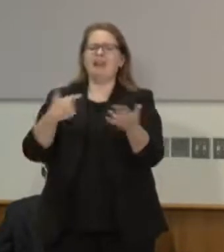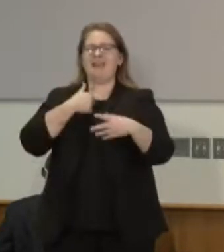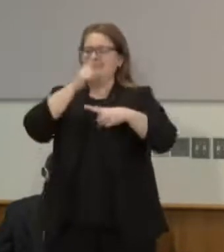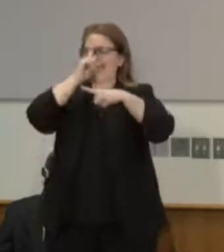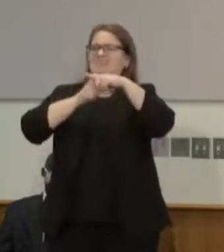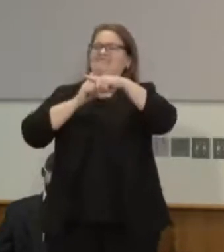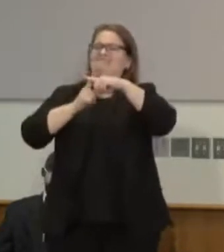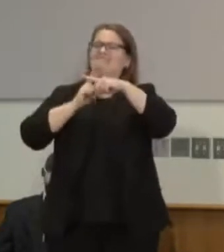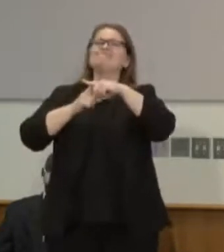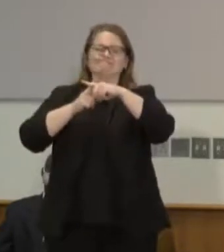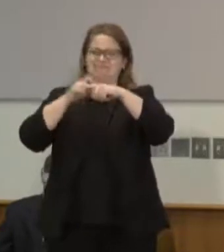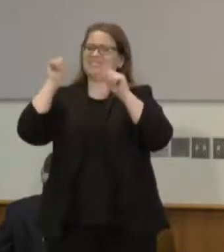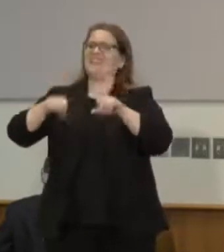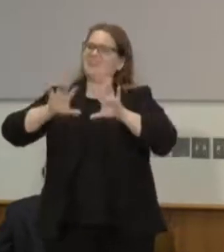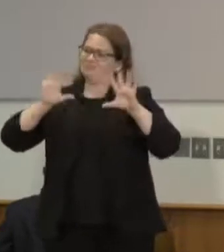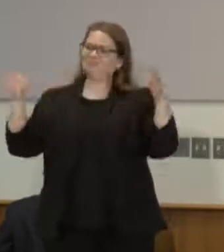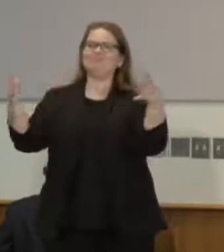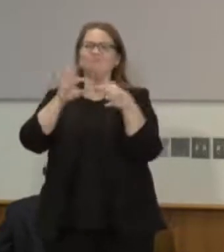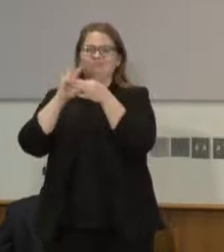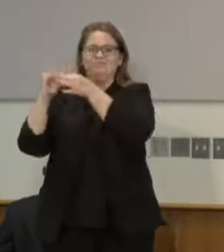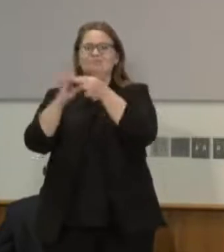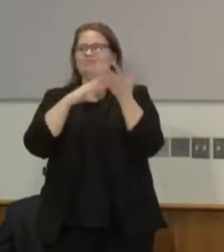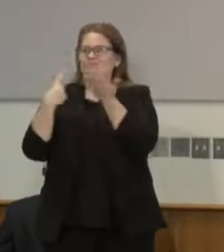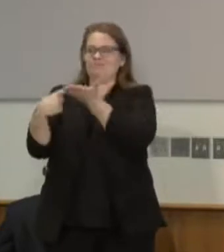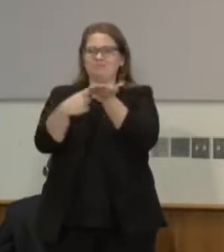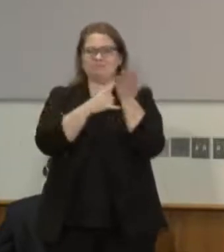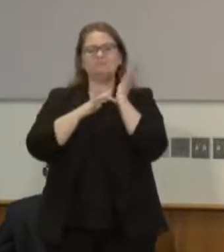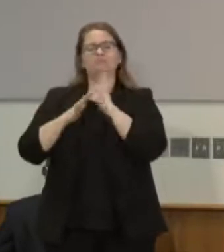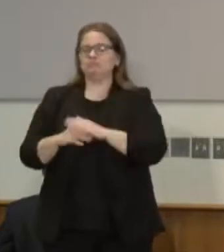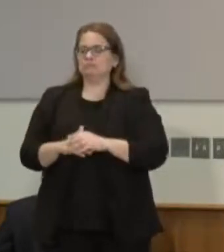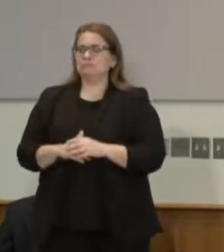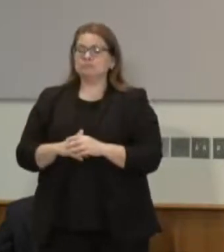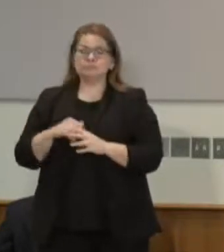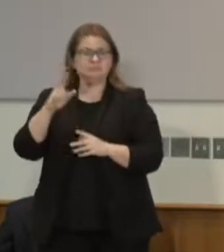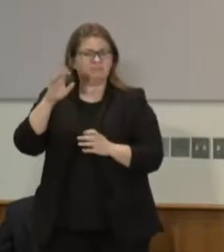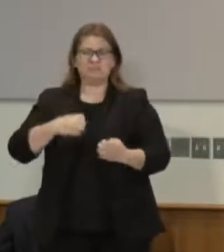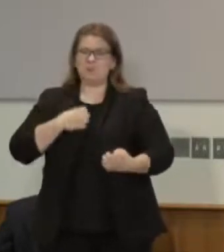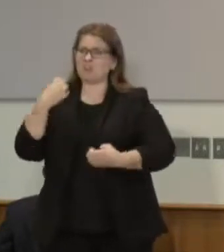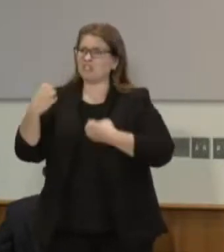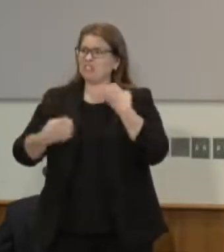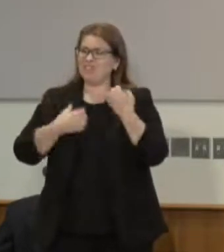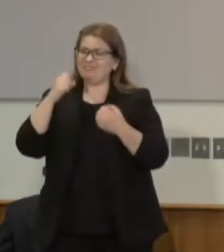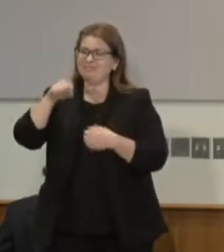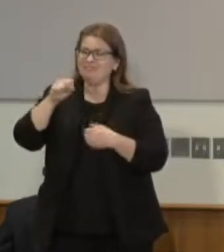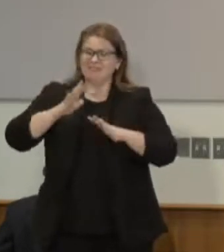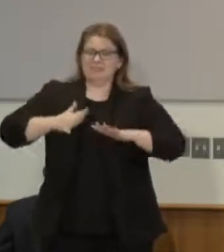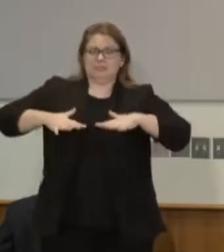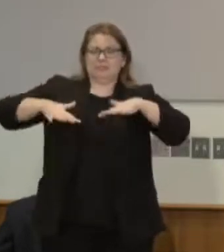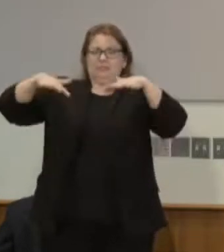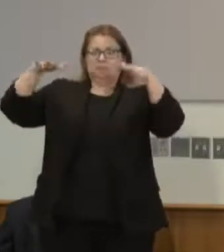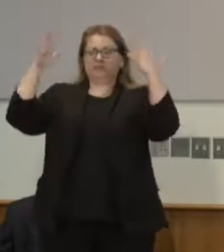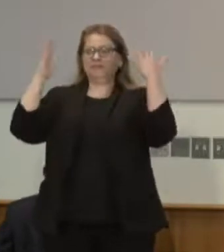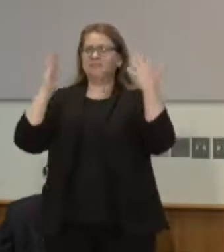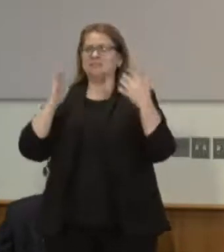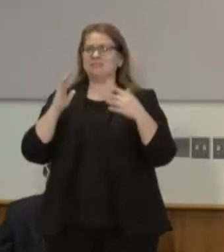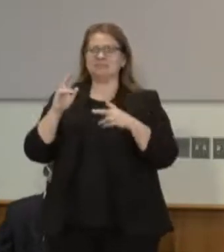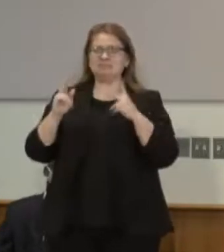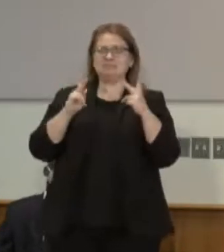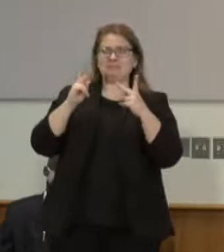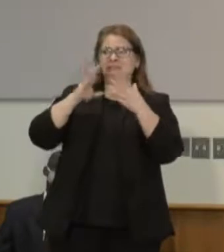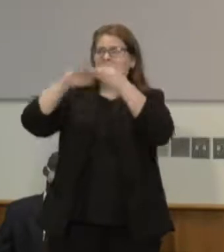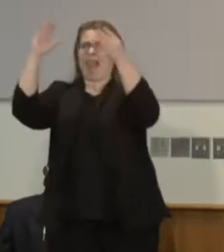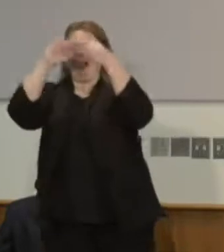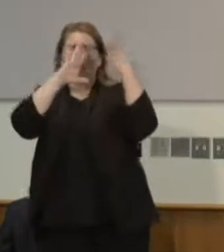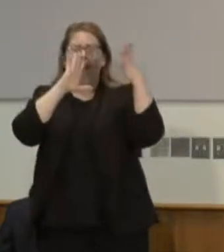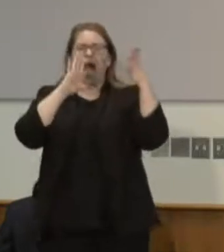are high I know that it's at times like this that things are said that maybe people regret I think it's incumbent